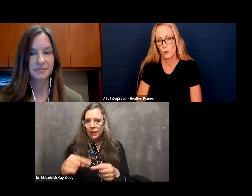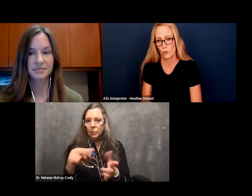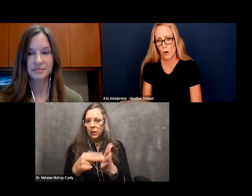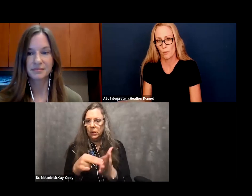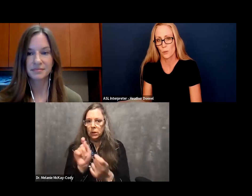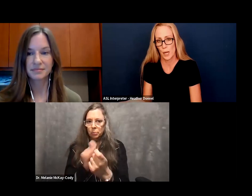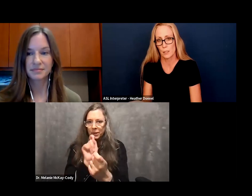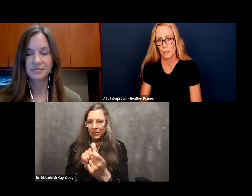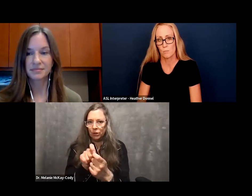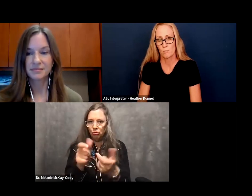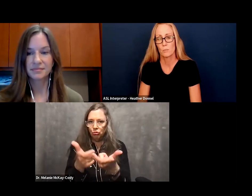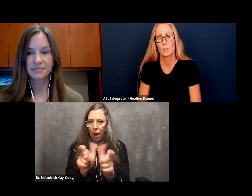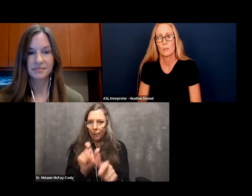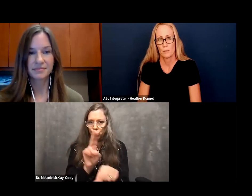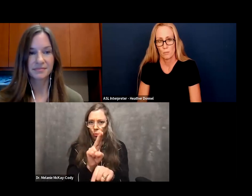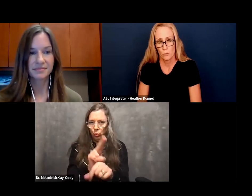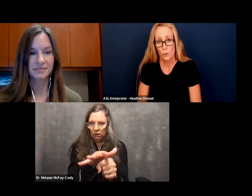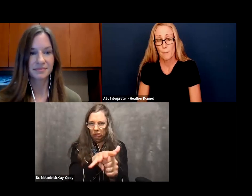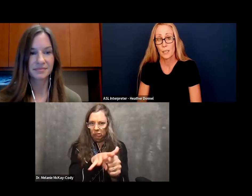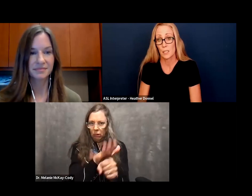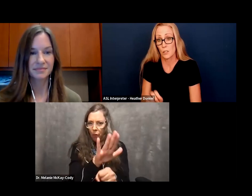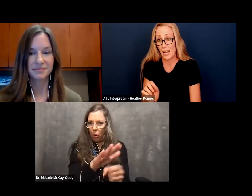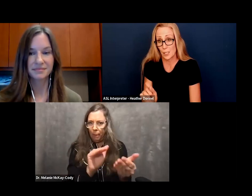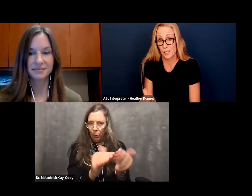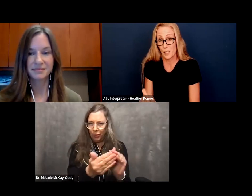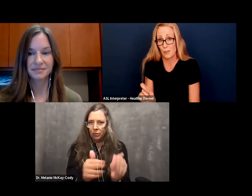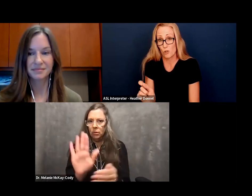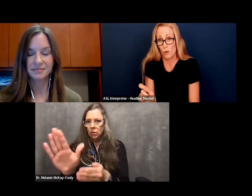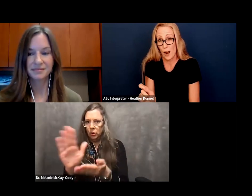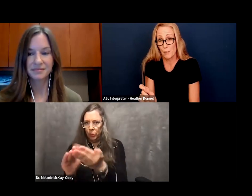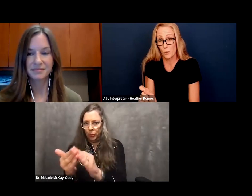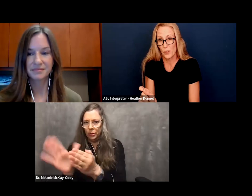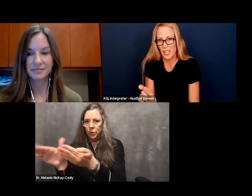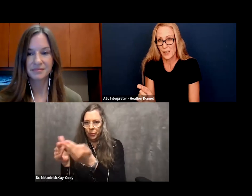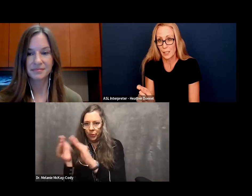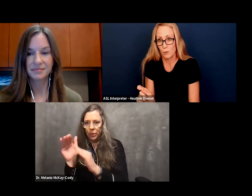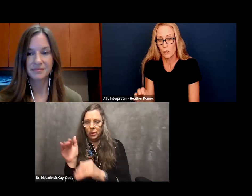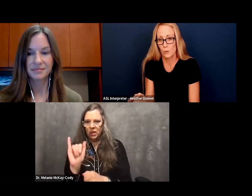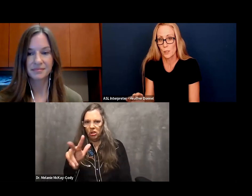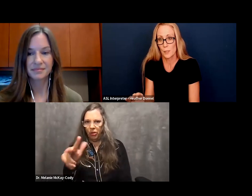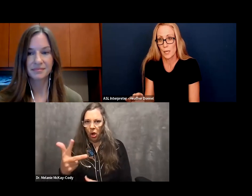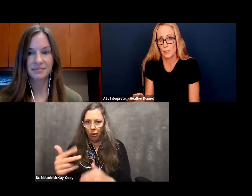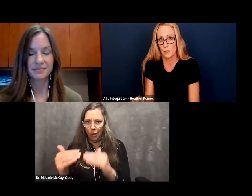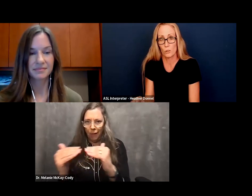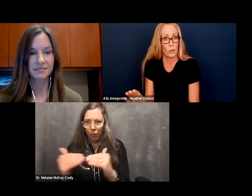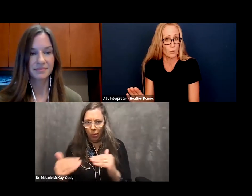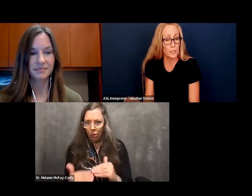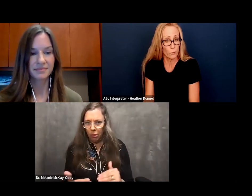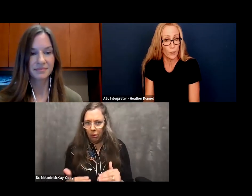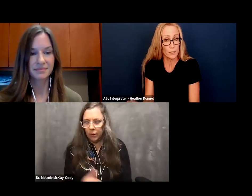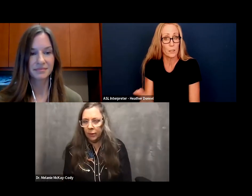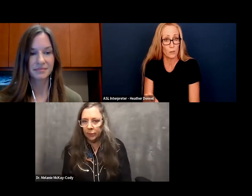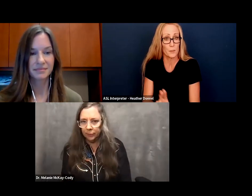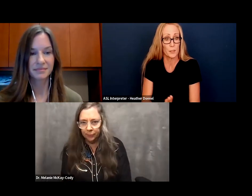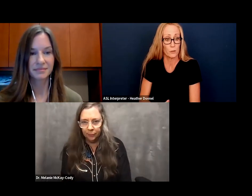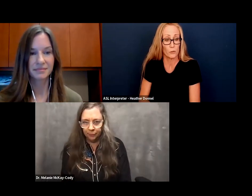Those are the tribal signs. So that means that that specific tribe within that community uses signs which are